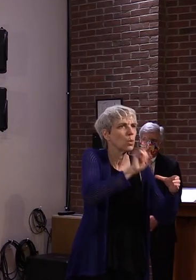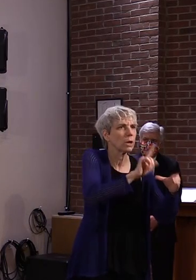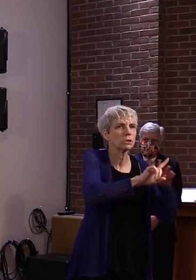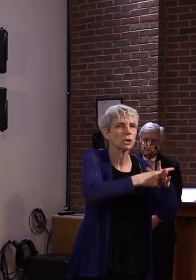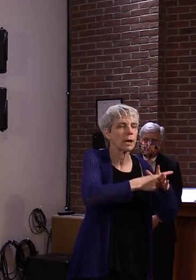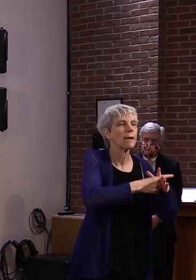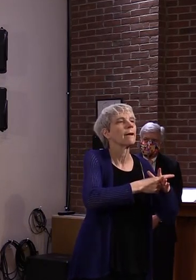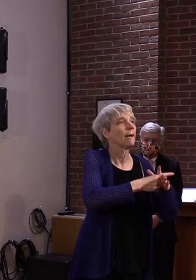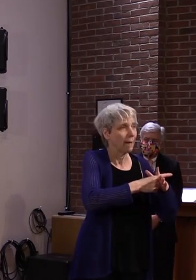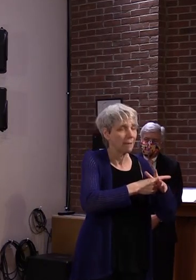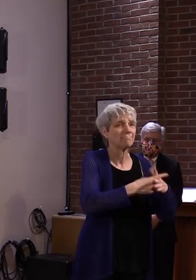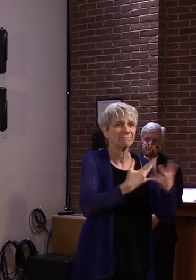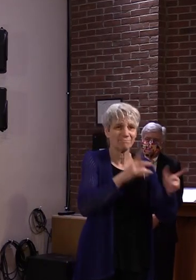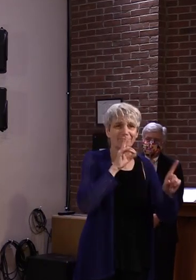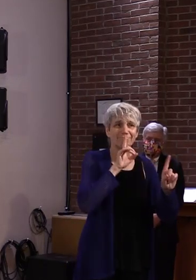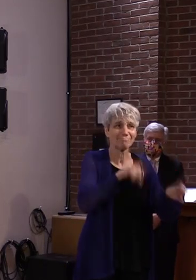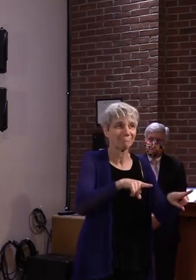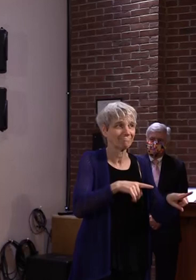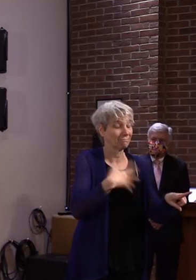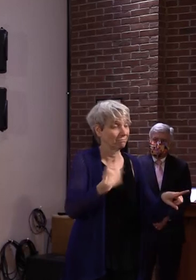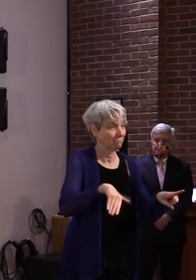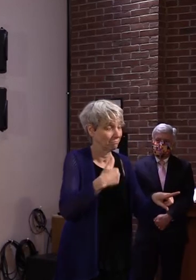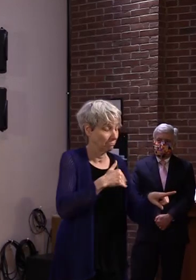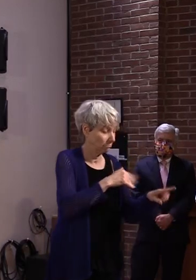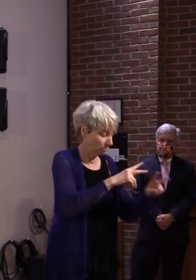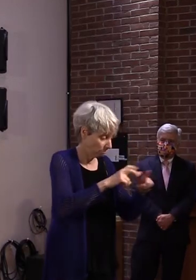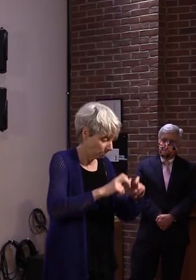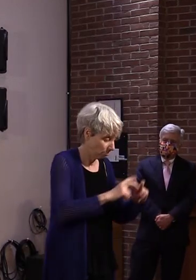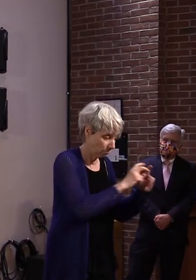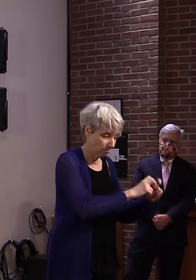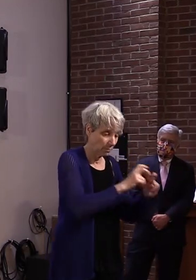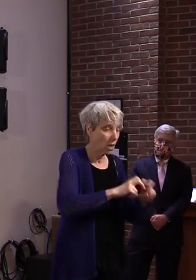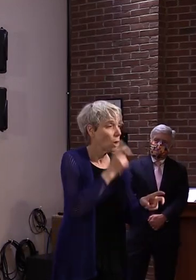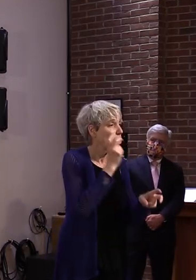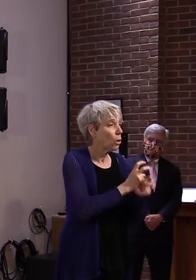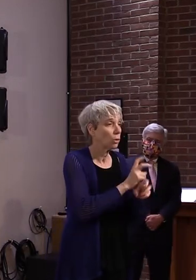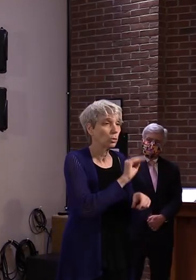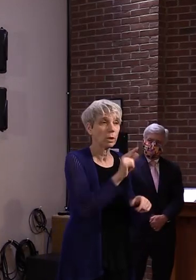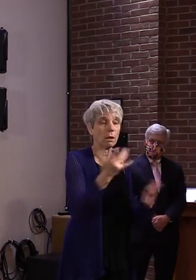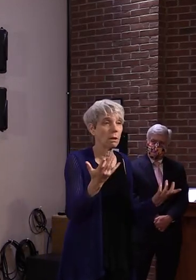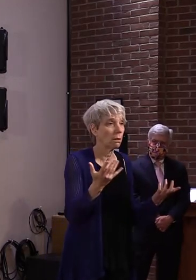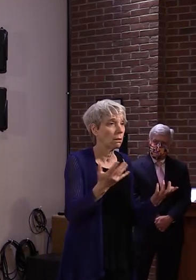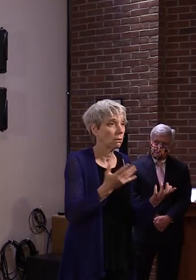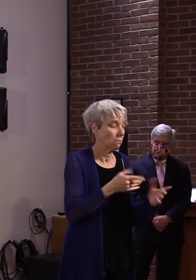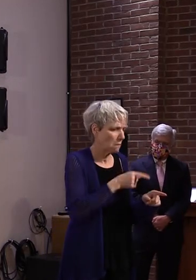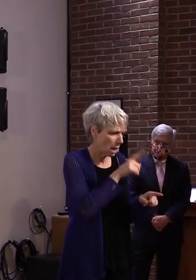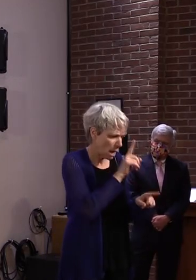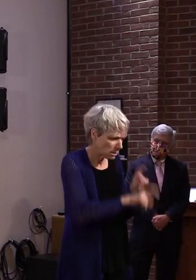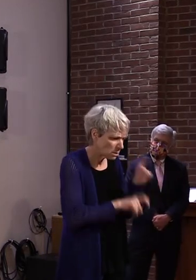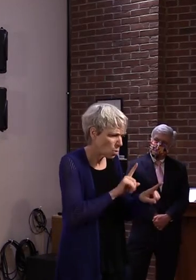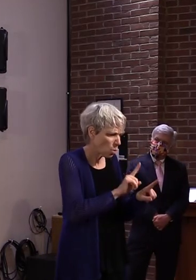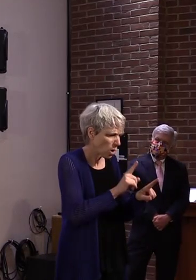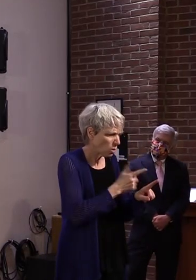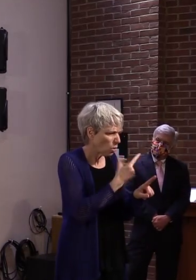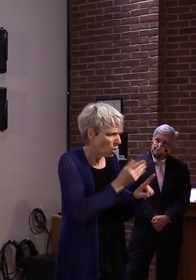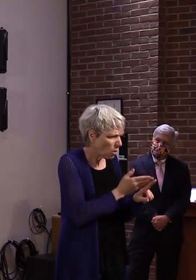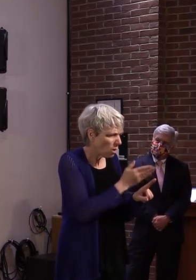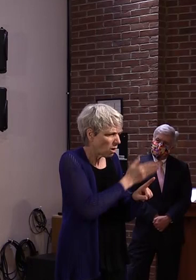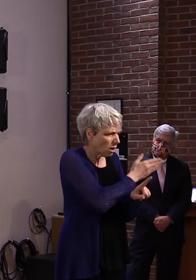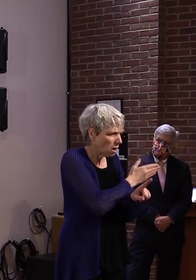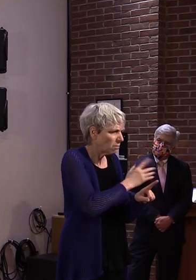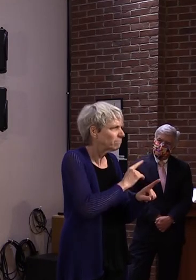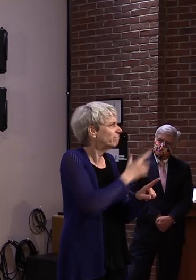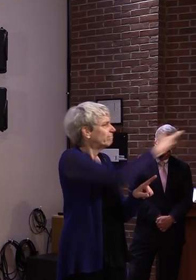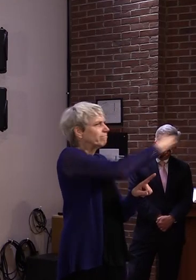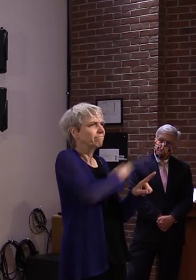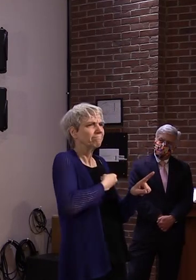that it's very challenging work. Frequently, we're unable to provide an answer. I want to provide a more